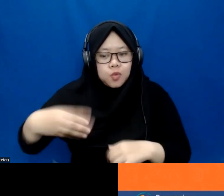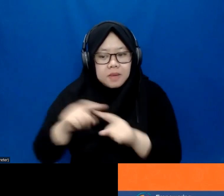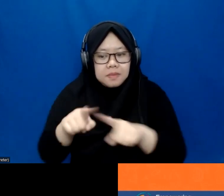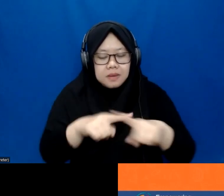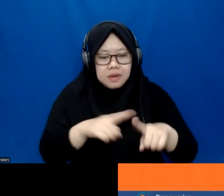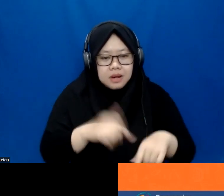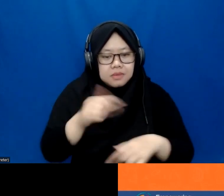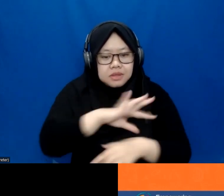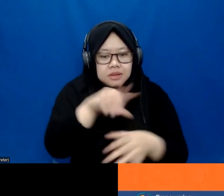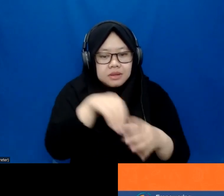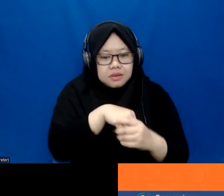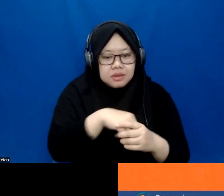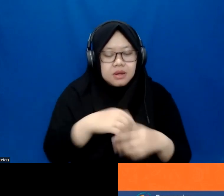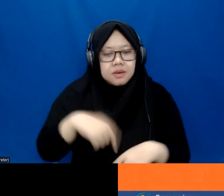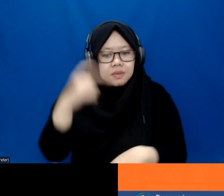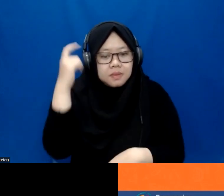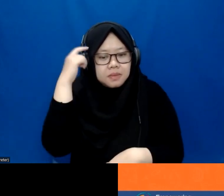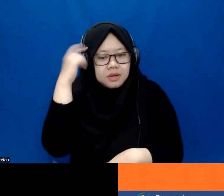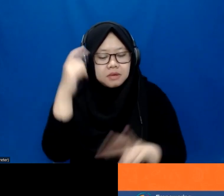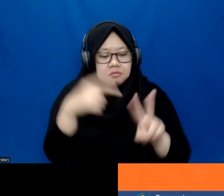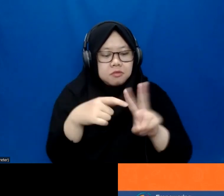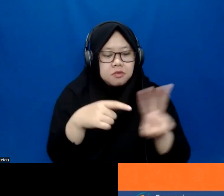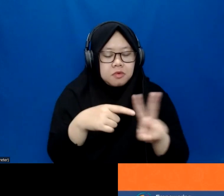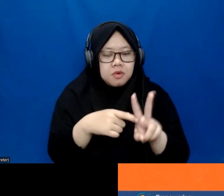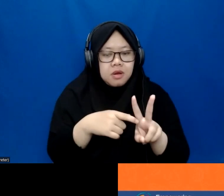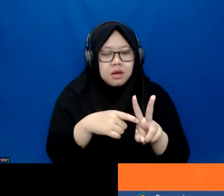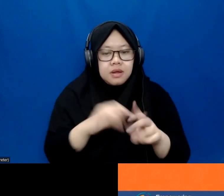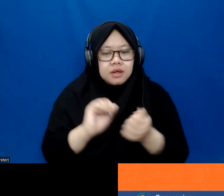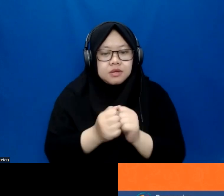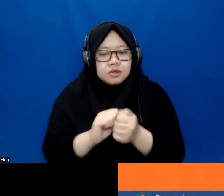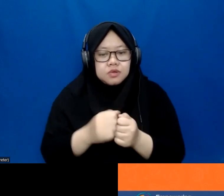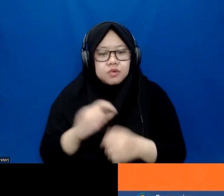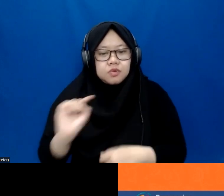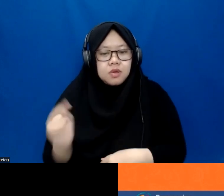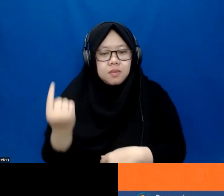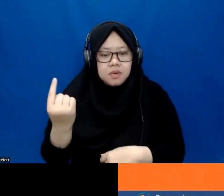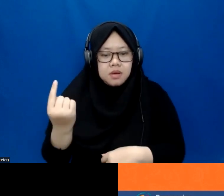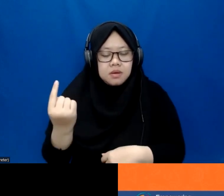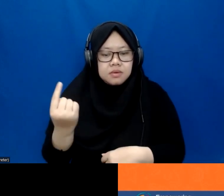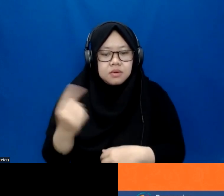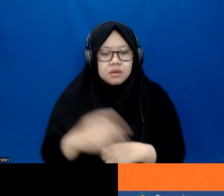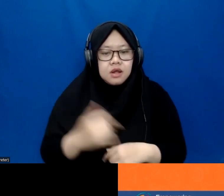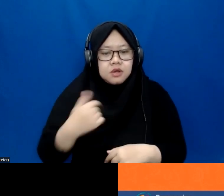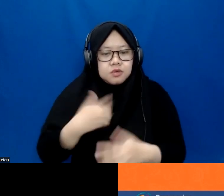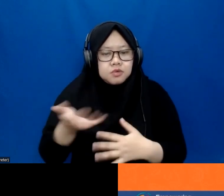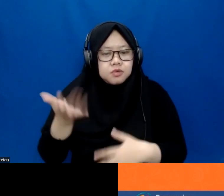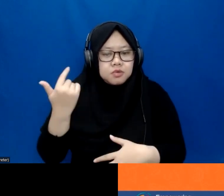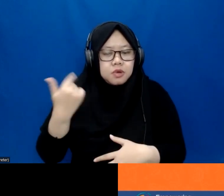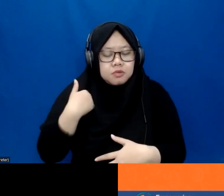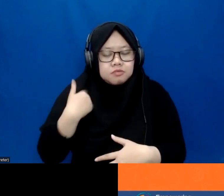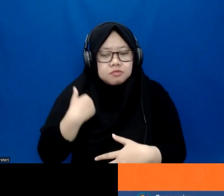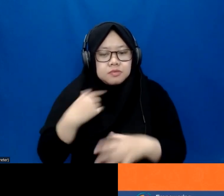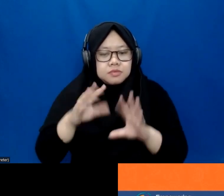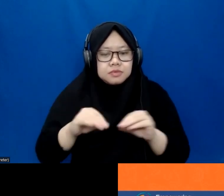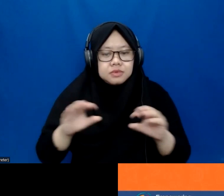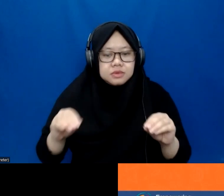I think that those are the two main issues which I encounter almost on a daily basis when I work with school administrators in schools in